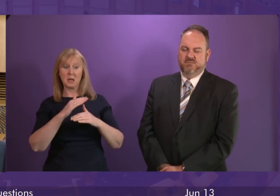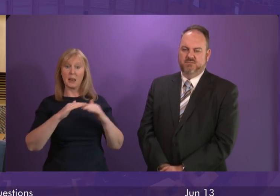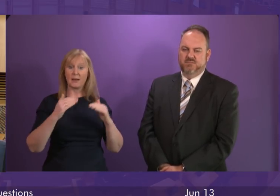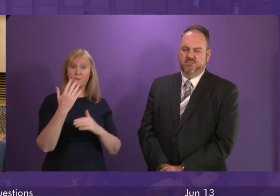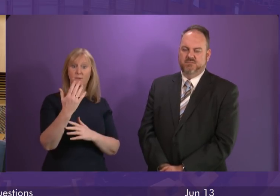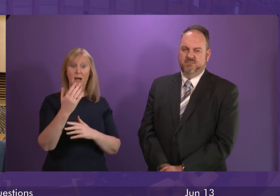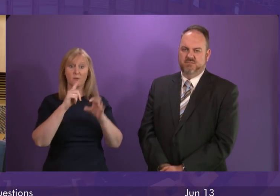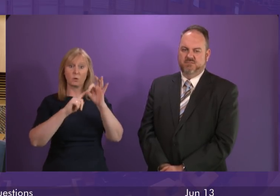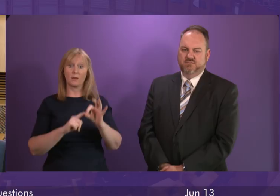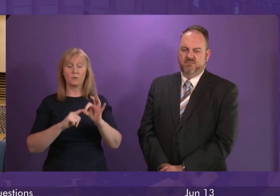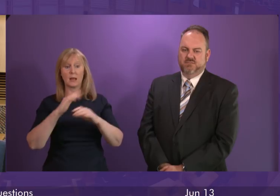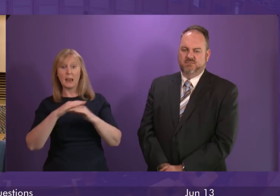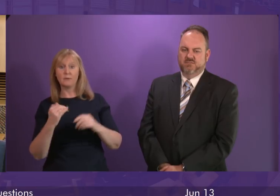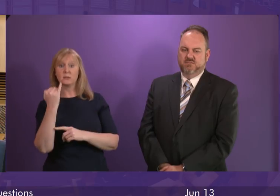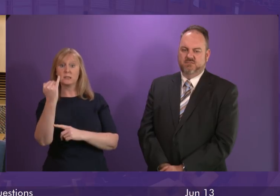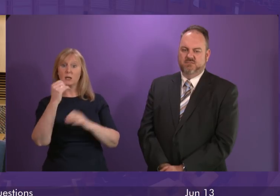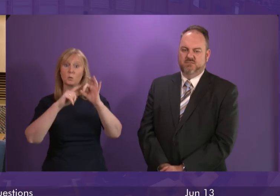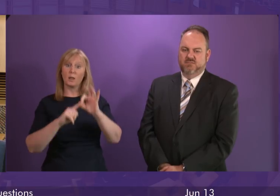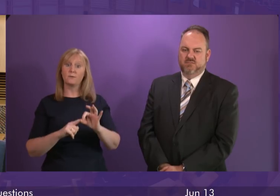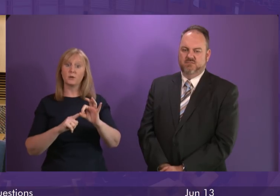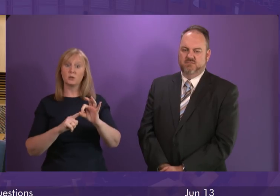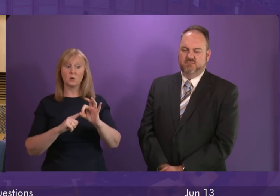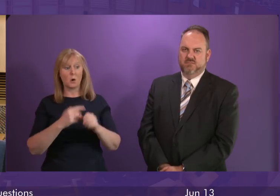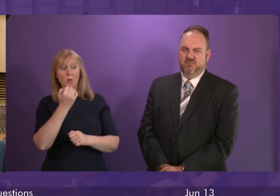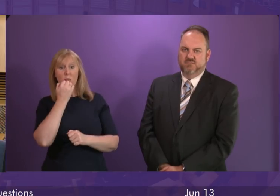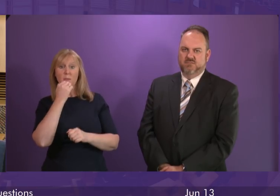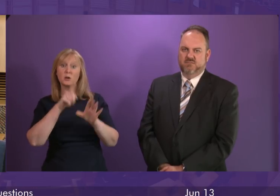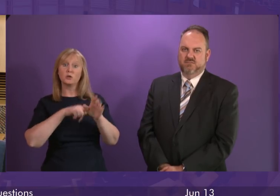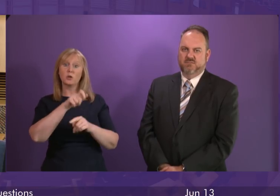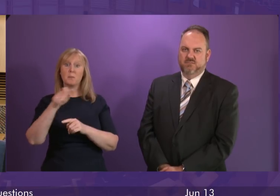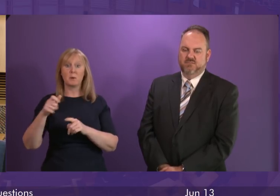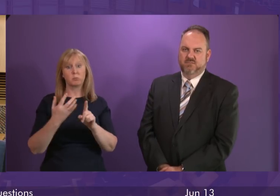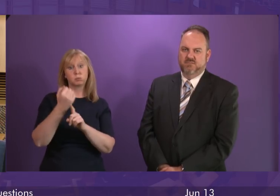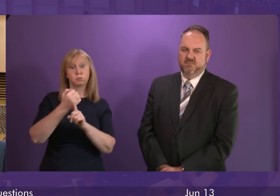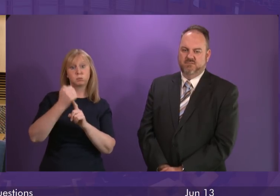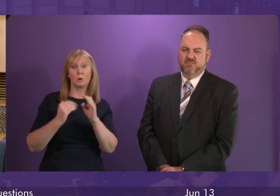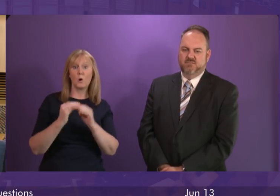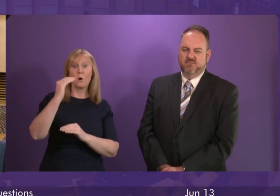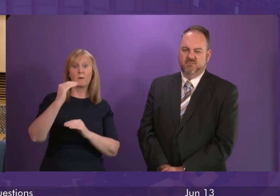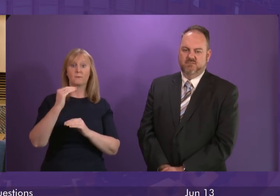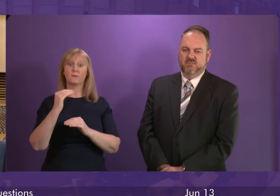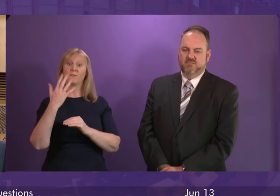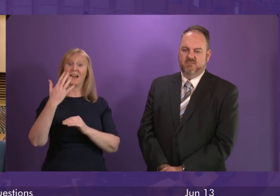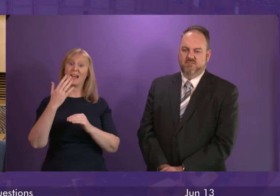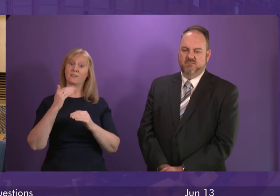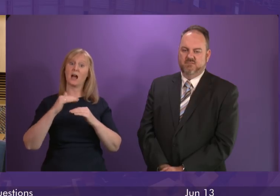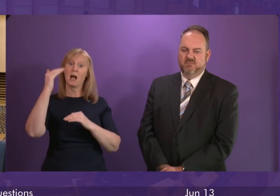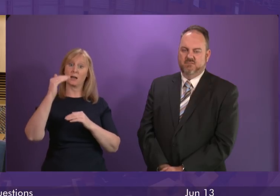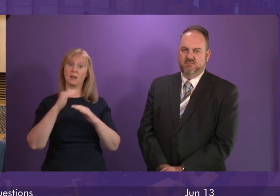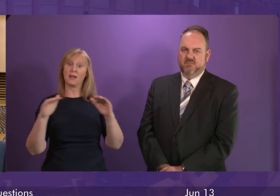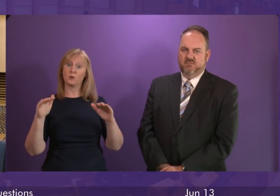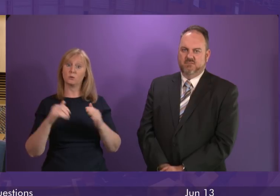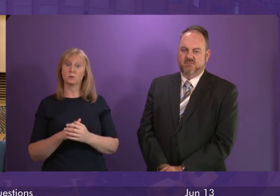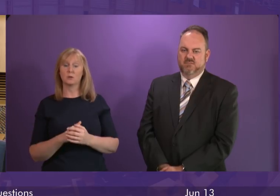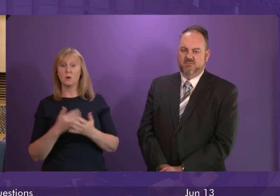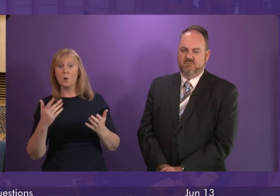qualifications, Level 6 qualifications, the numbers of young people getting more than five hires, whether we look at the narrowing